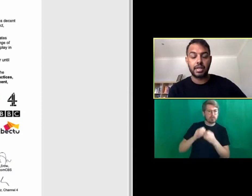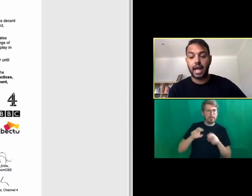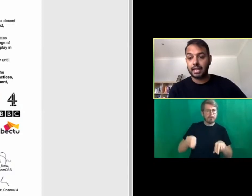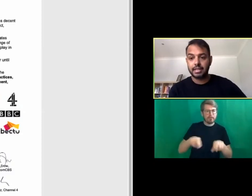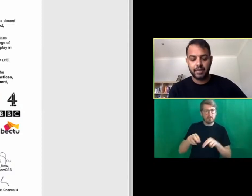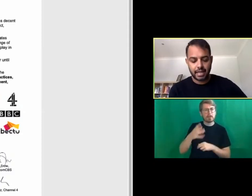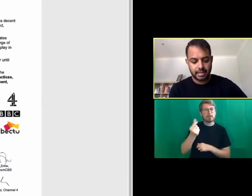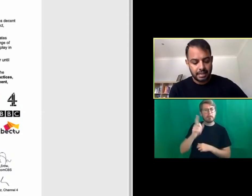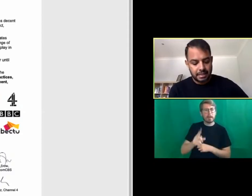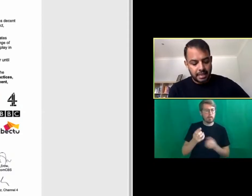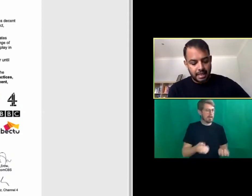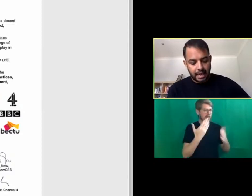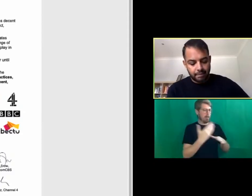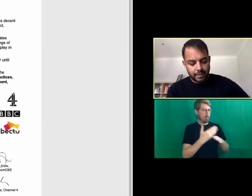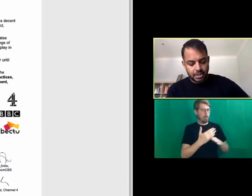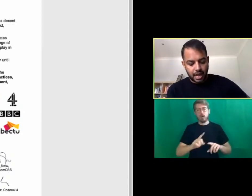leaving the industry and surveys.